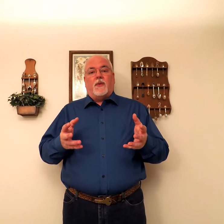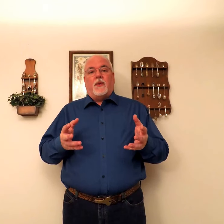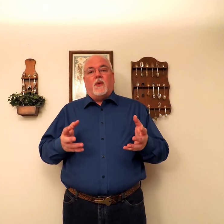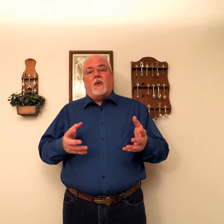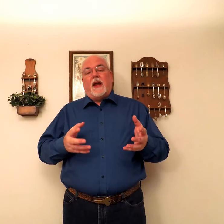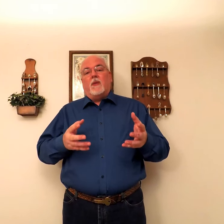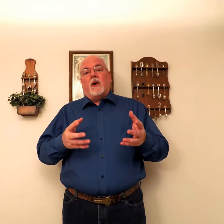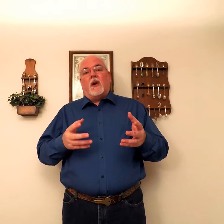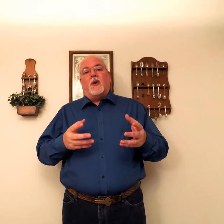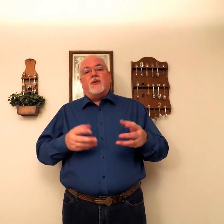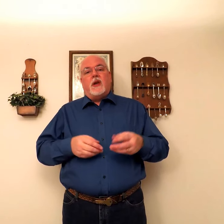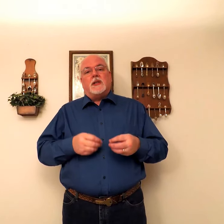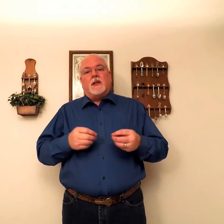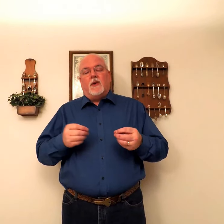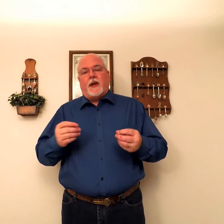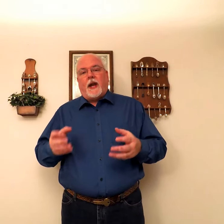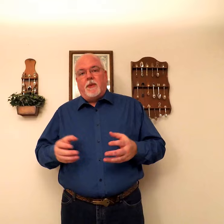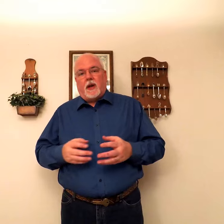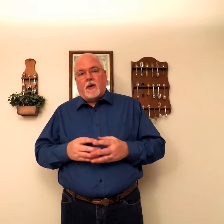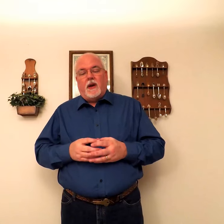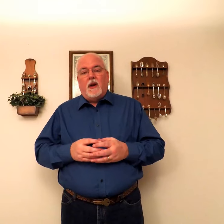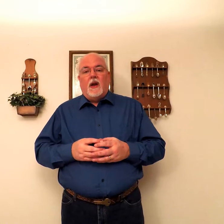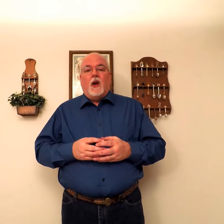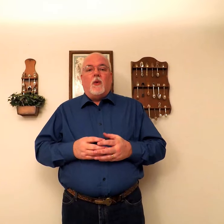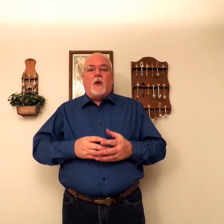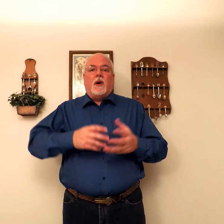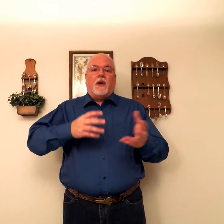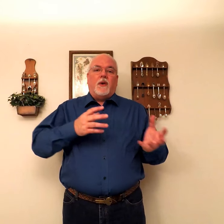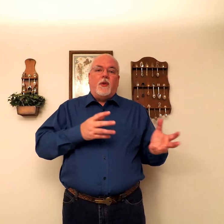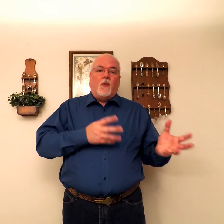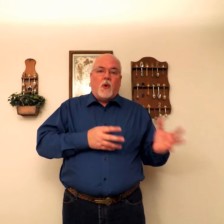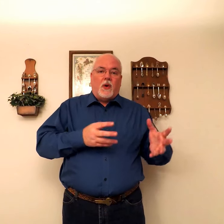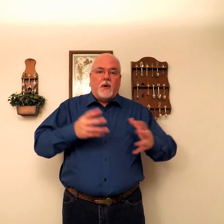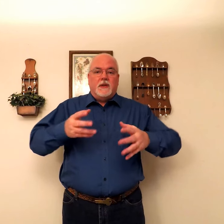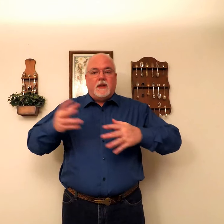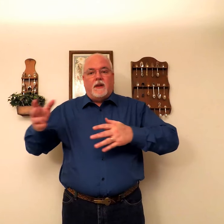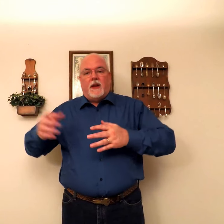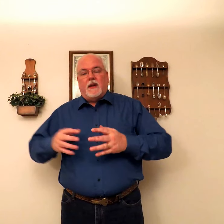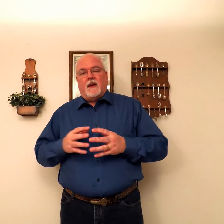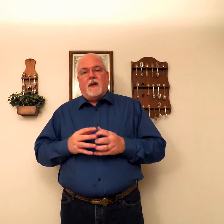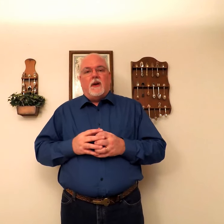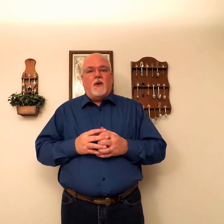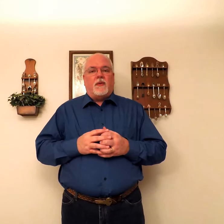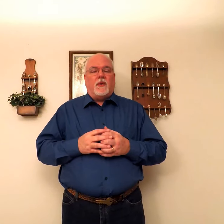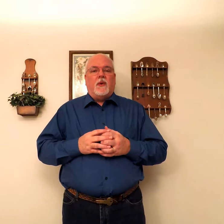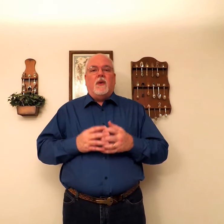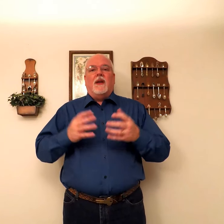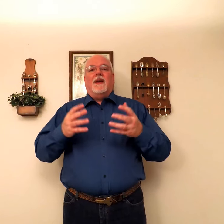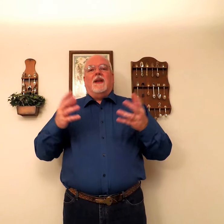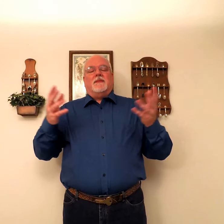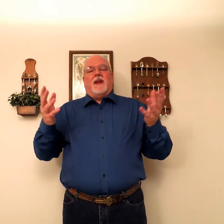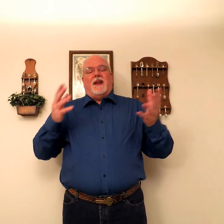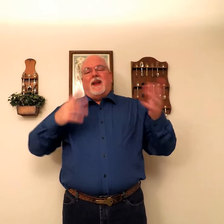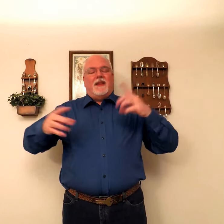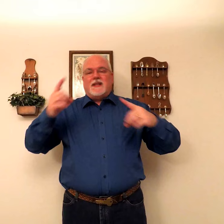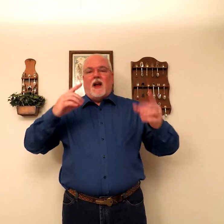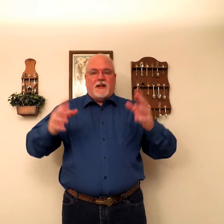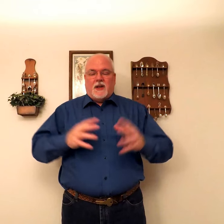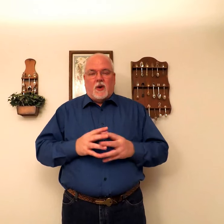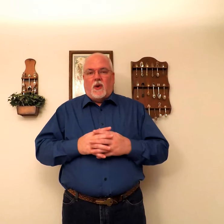through, and we're going learn just the vocabulary, we're going to learn the words that need to go through, and the sign to go